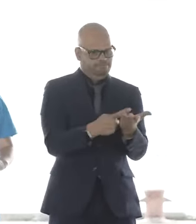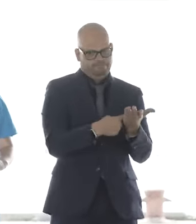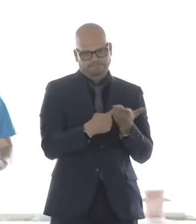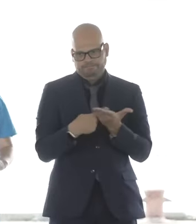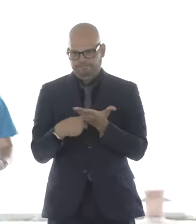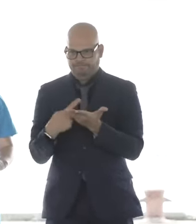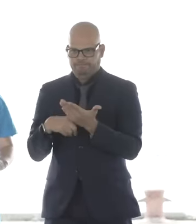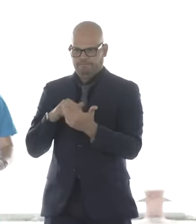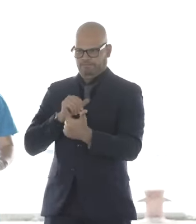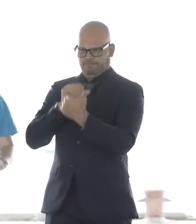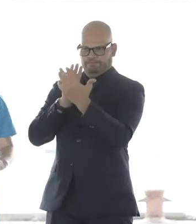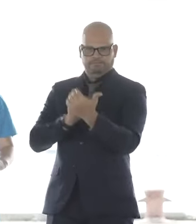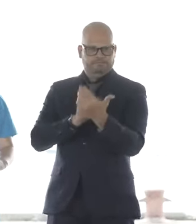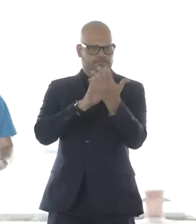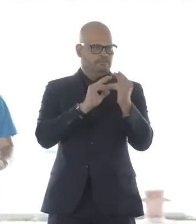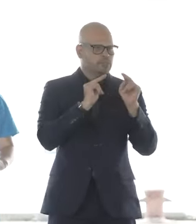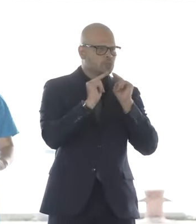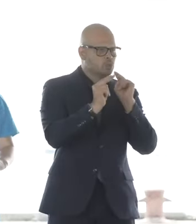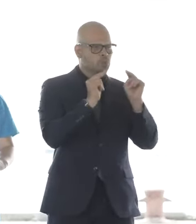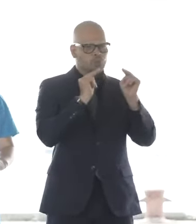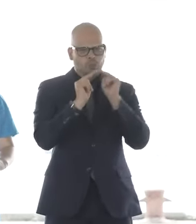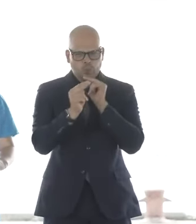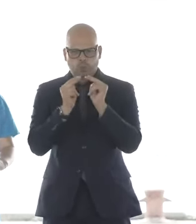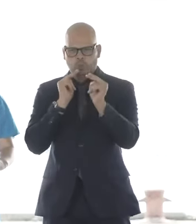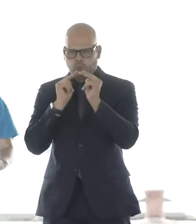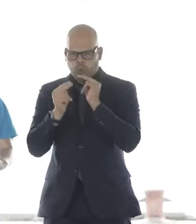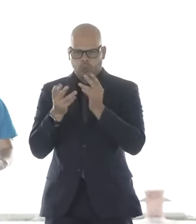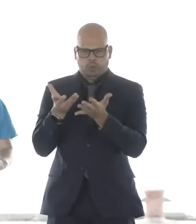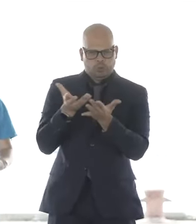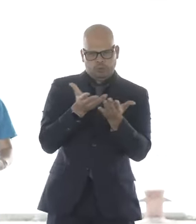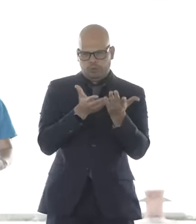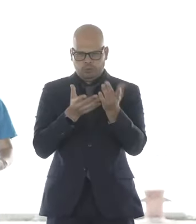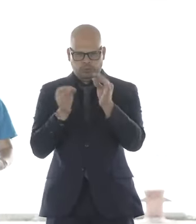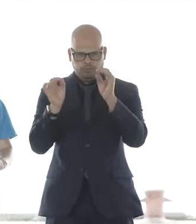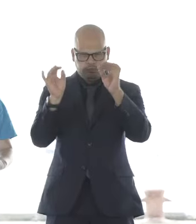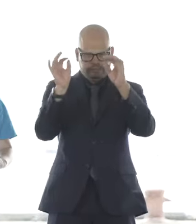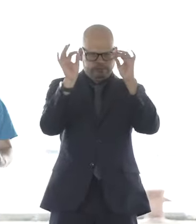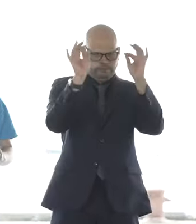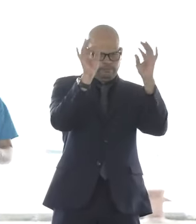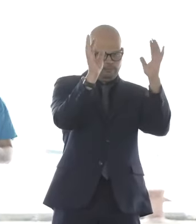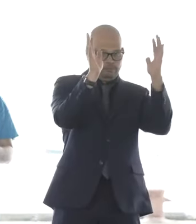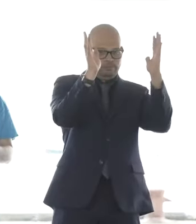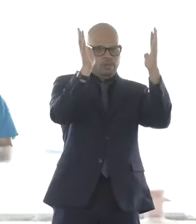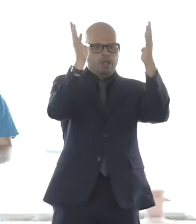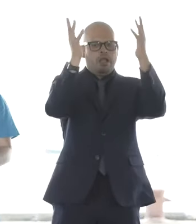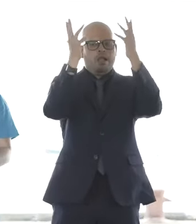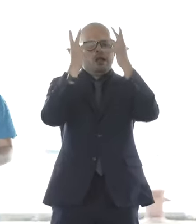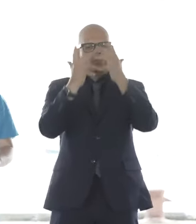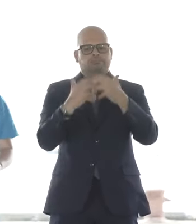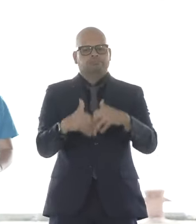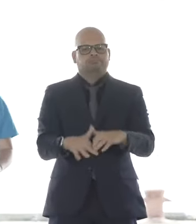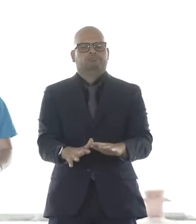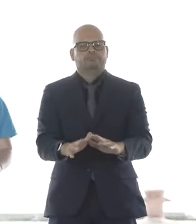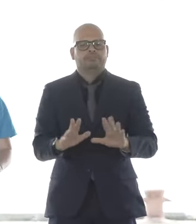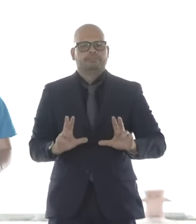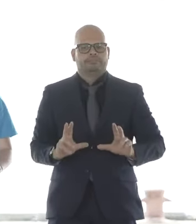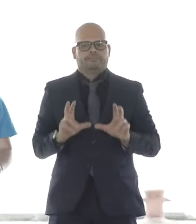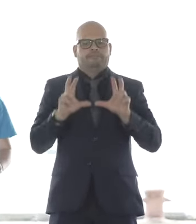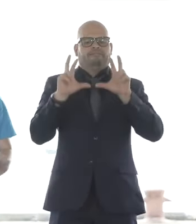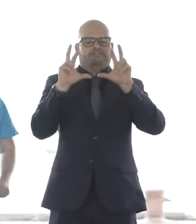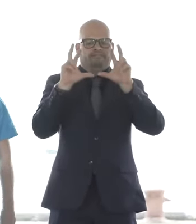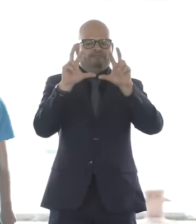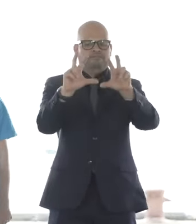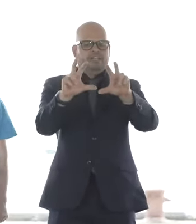negotiations. The CBA that resulted invests in the roads and green space around the port, creates access to